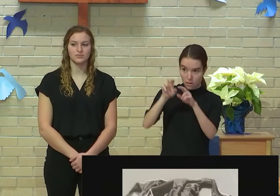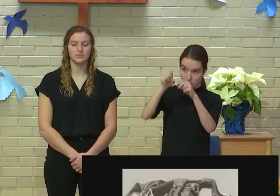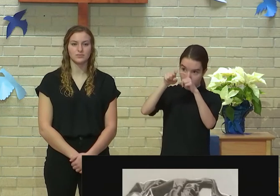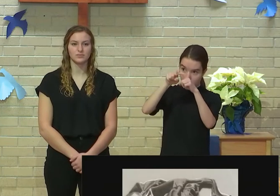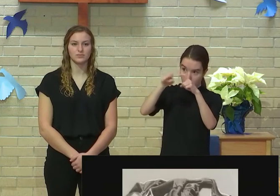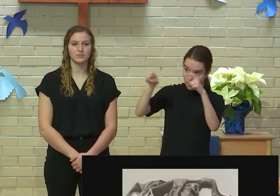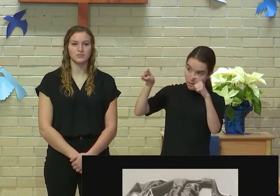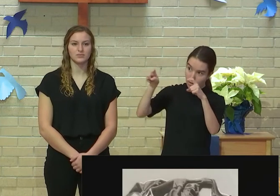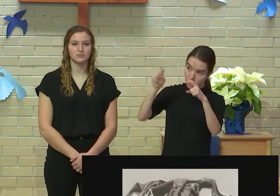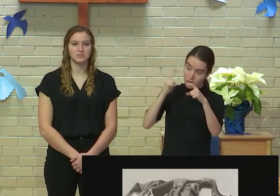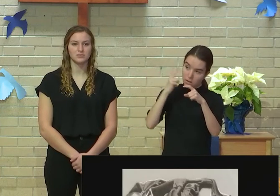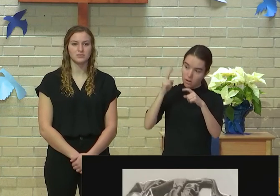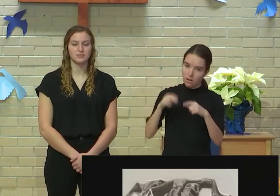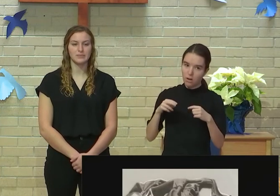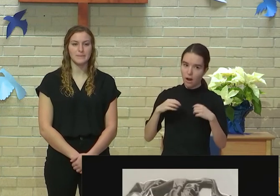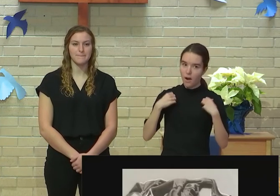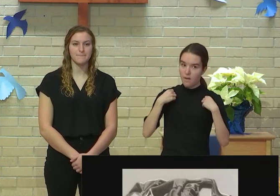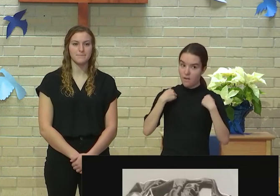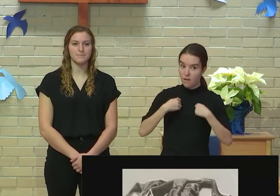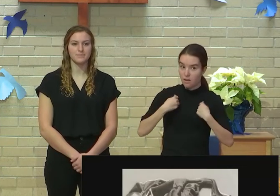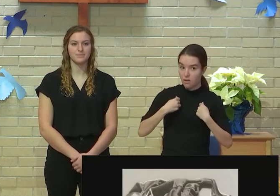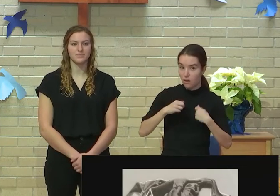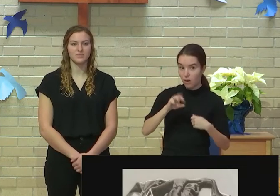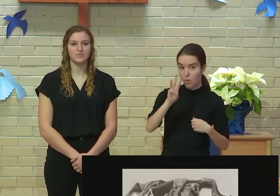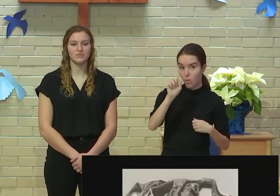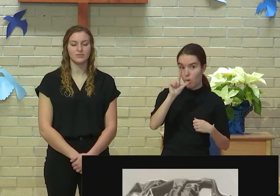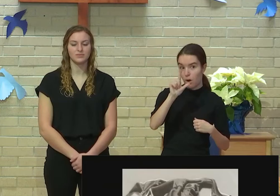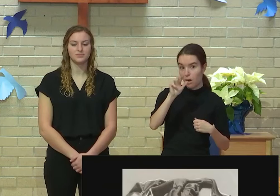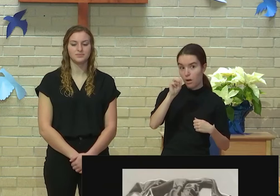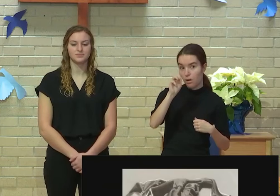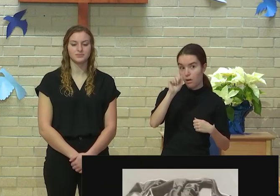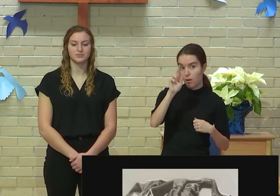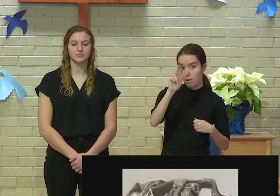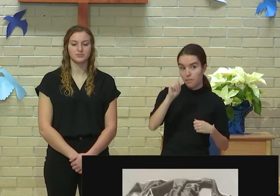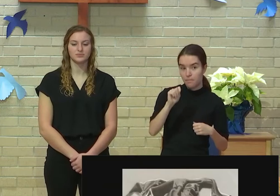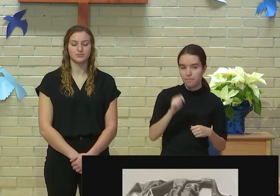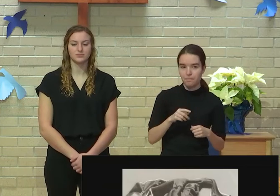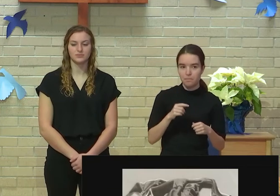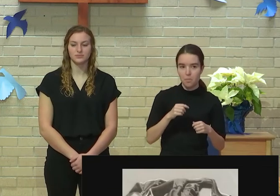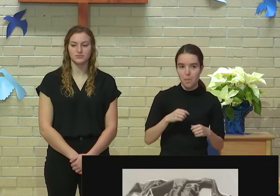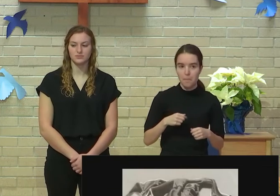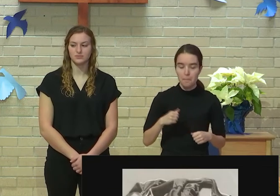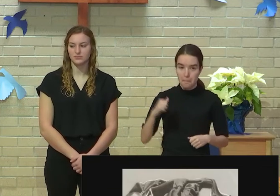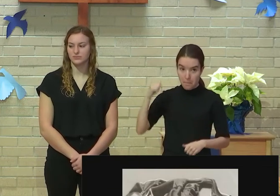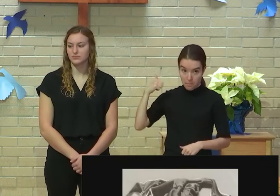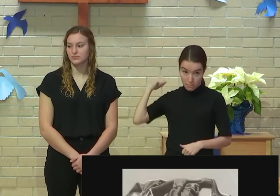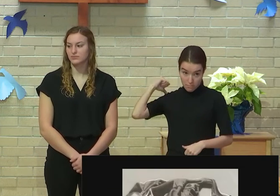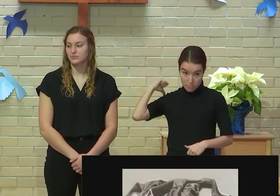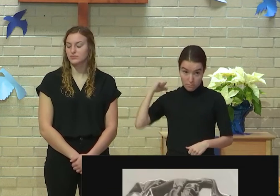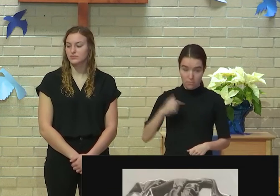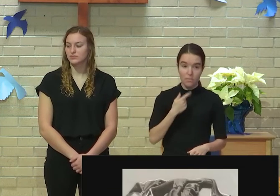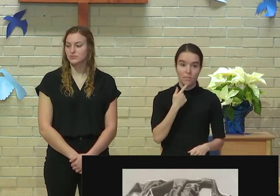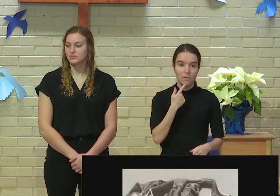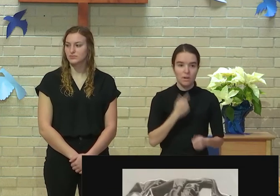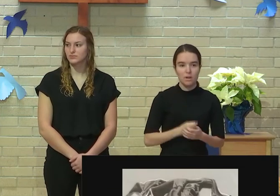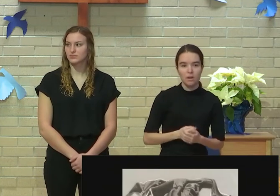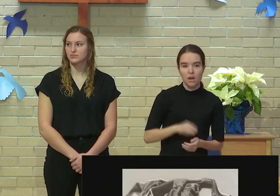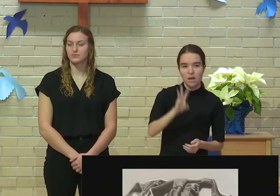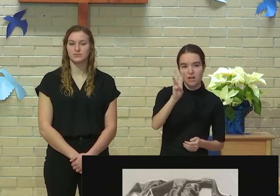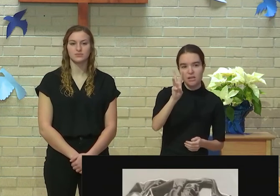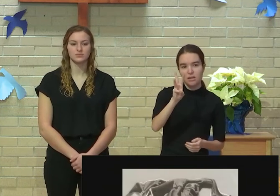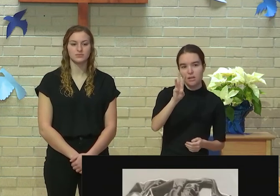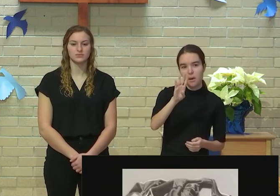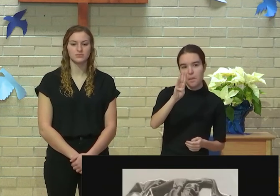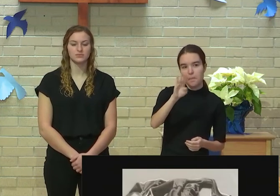vest. And I remembered that on the back, it said that 60 billion bottles were recycled,